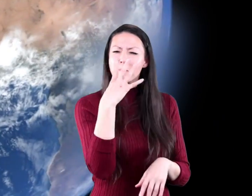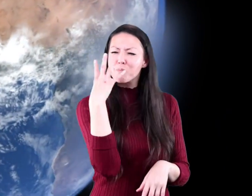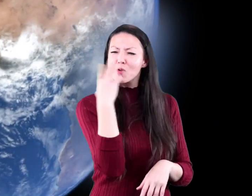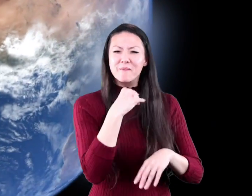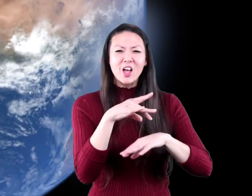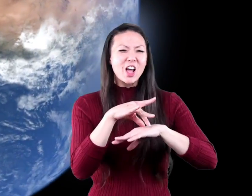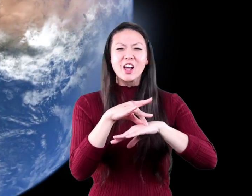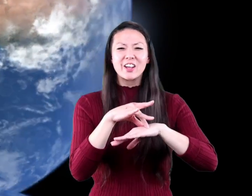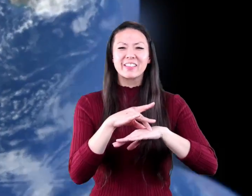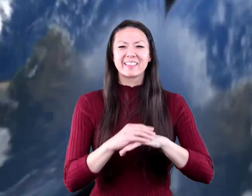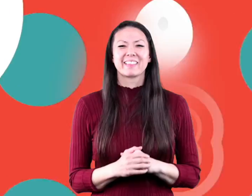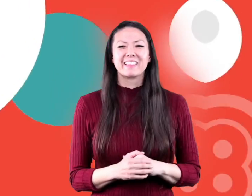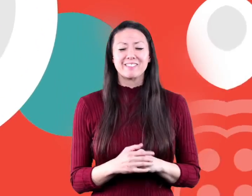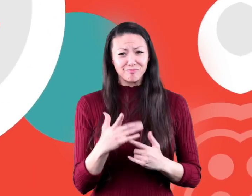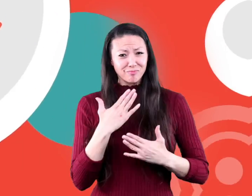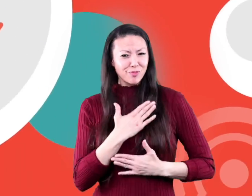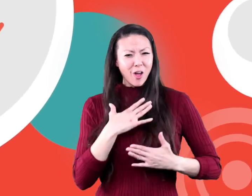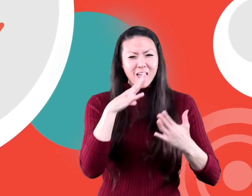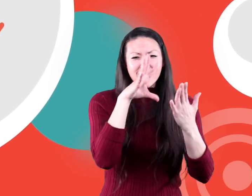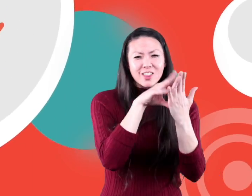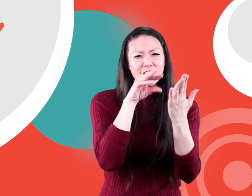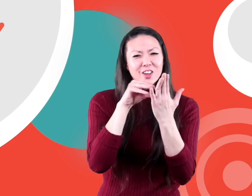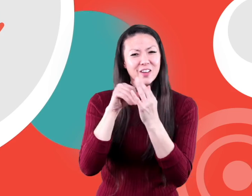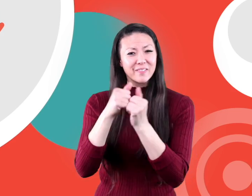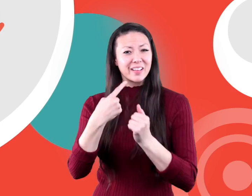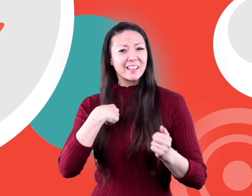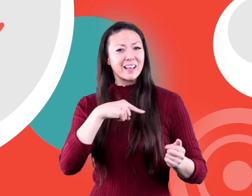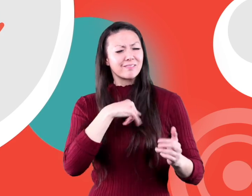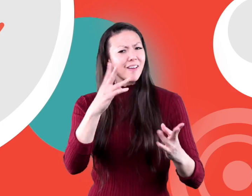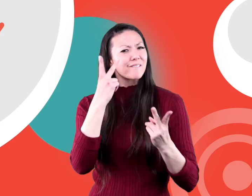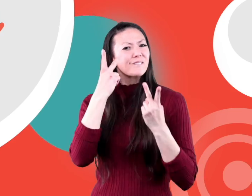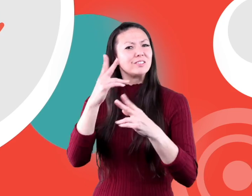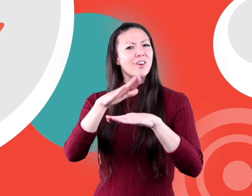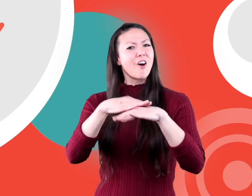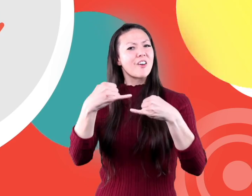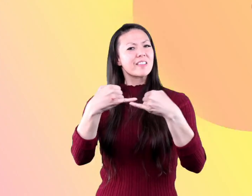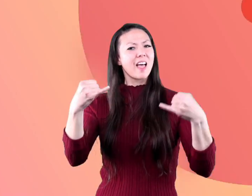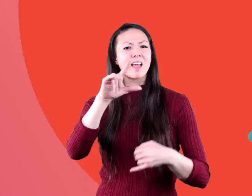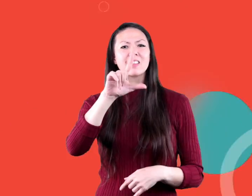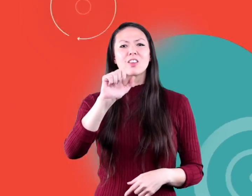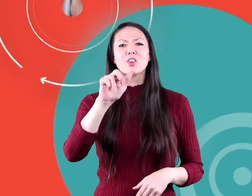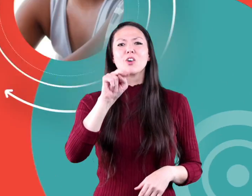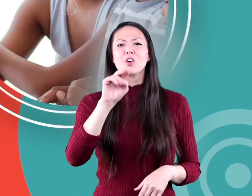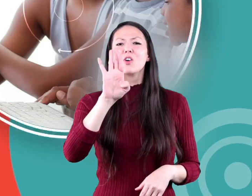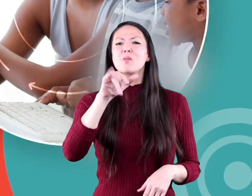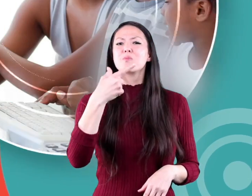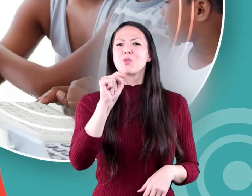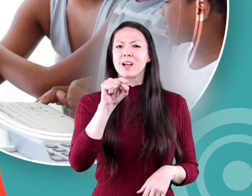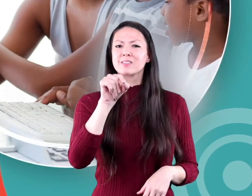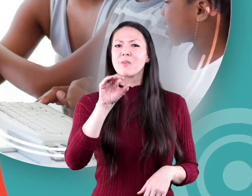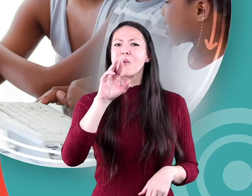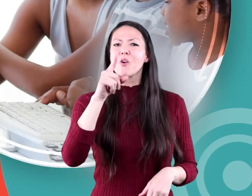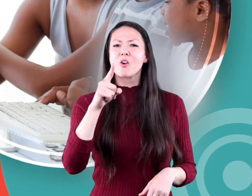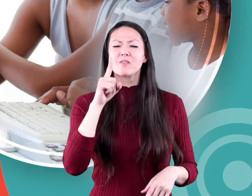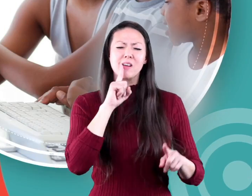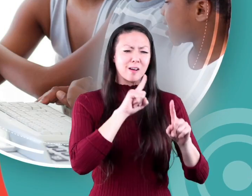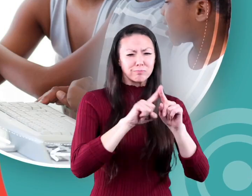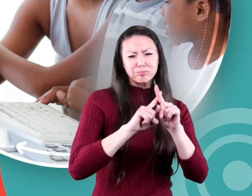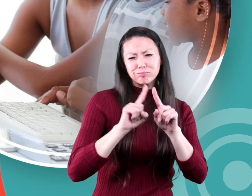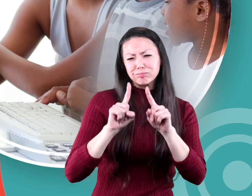beautiful earth hope you had fun learning with us visit us at learnbright.org for thousands